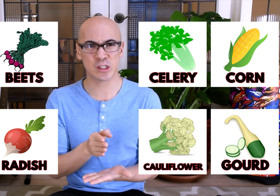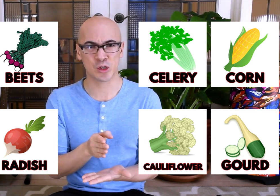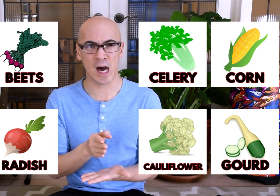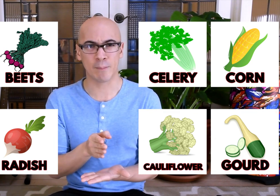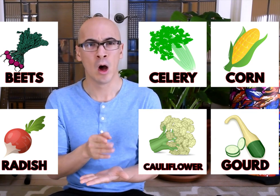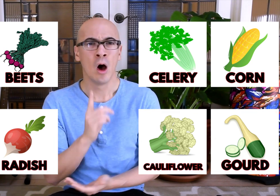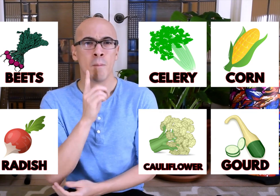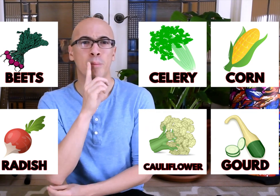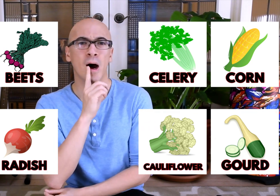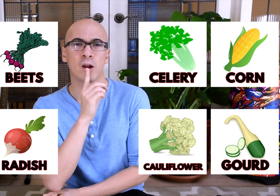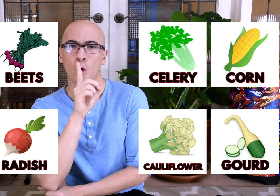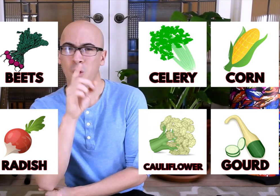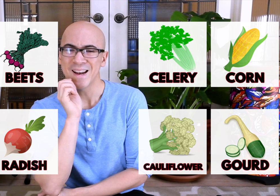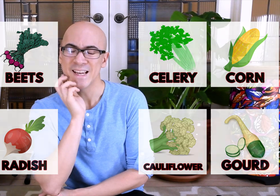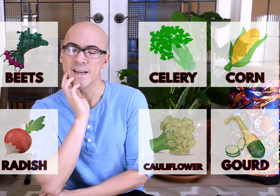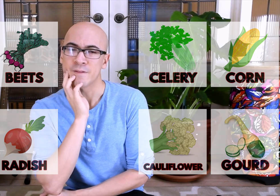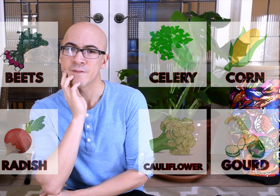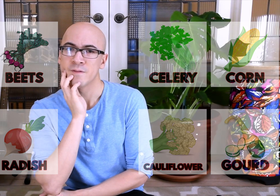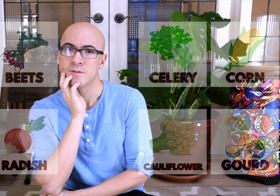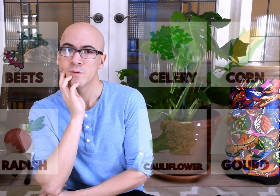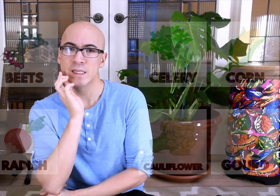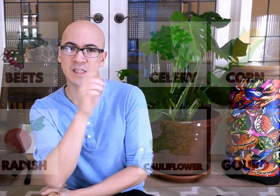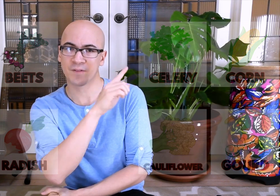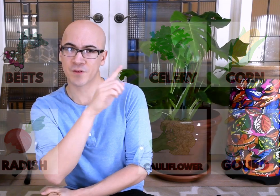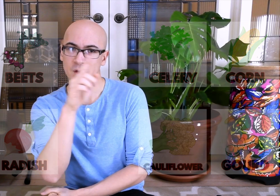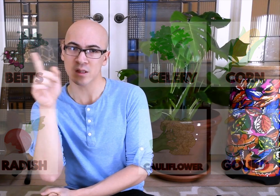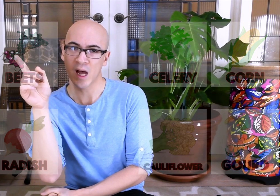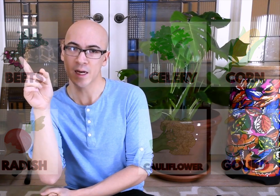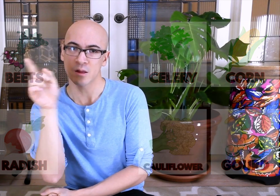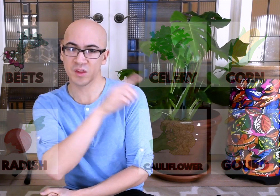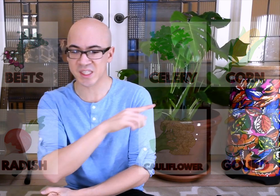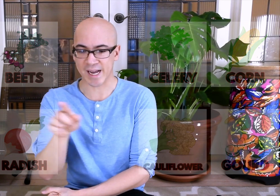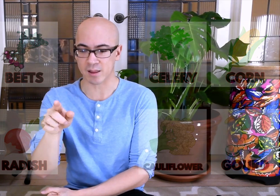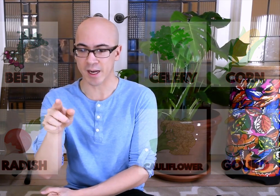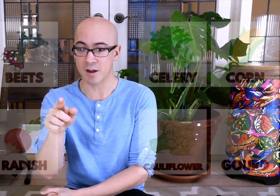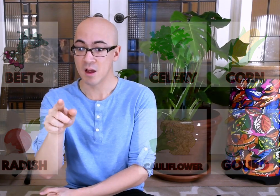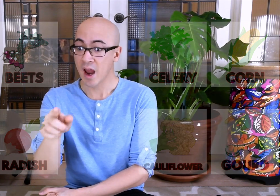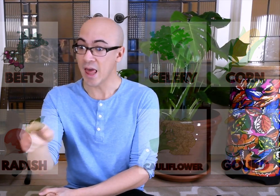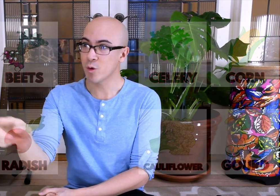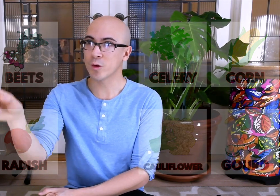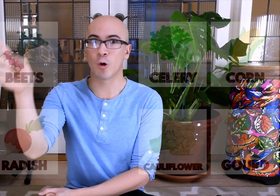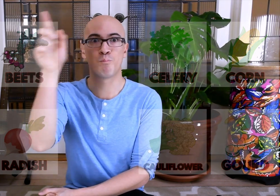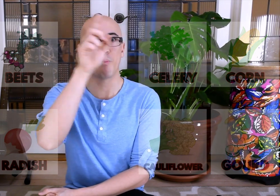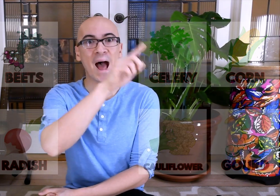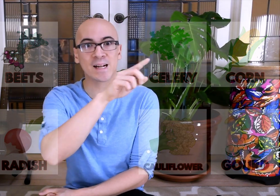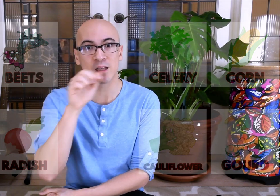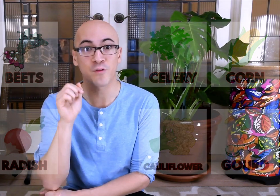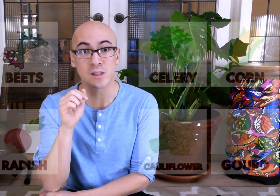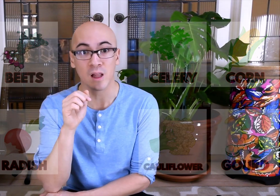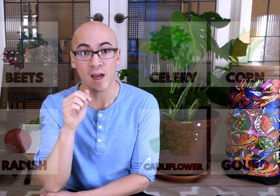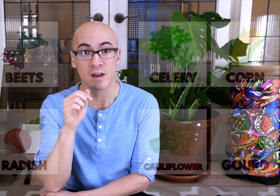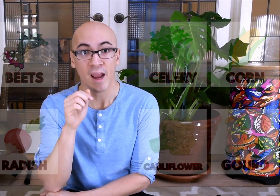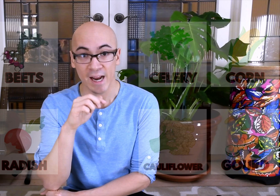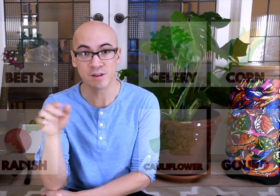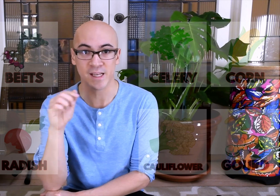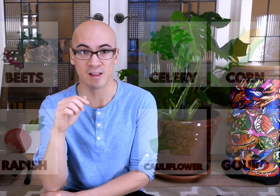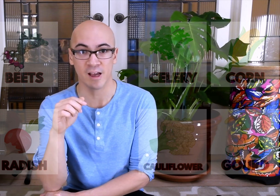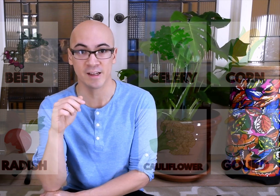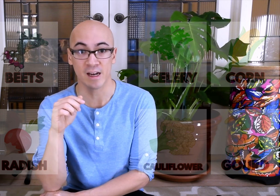job. But, what if we do the first line and the second line and then we go back to the first line and do the second line again?